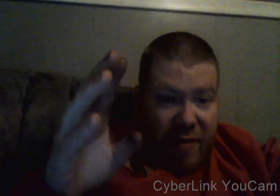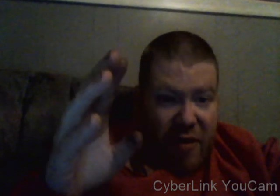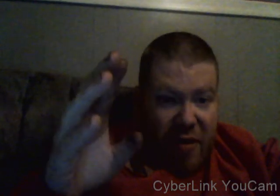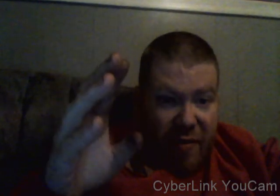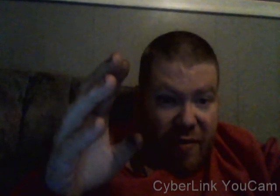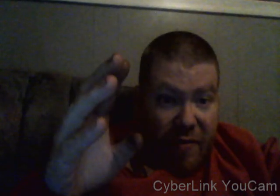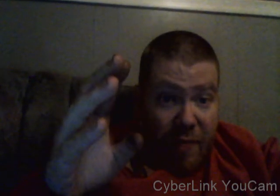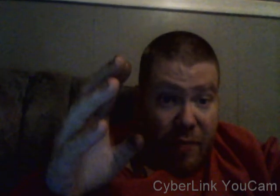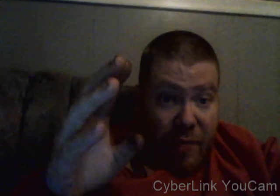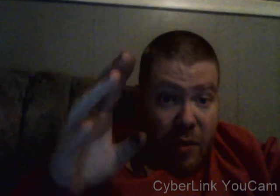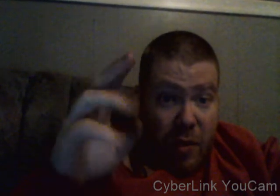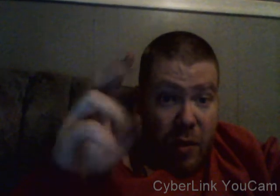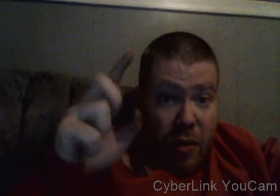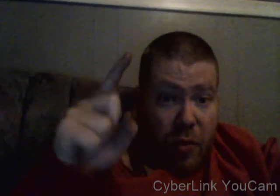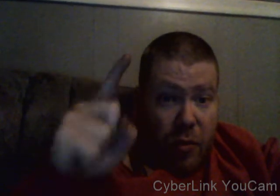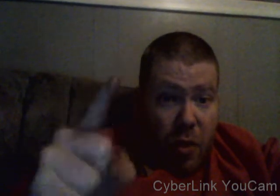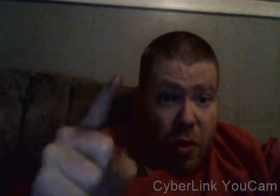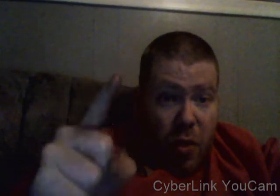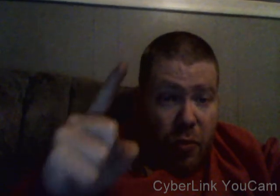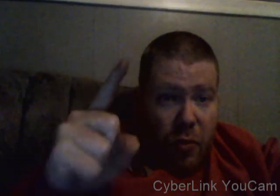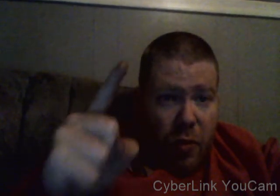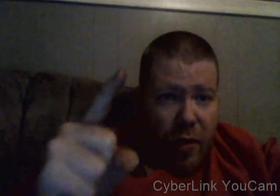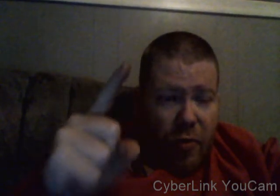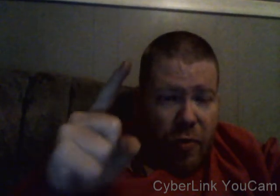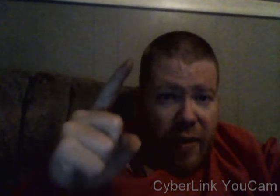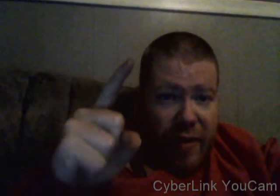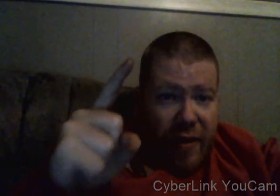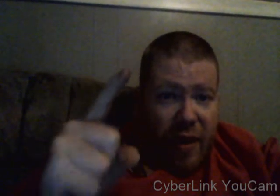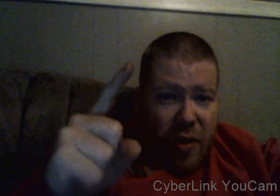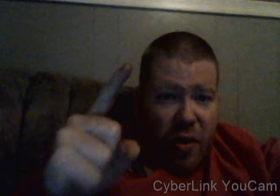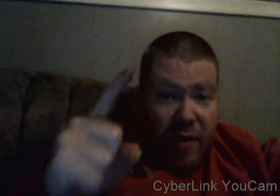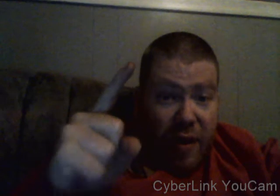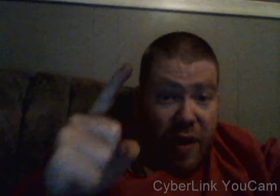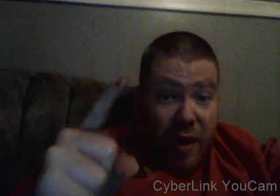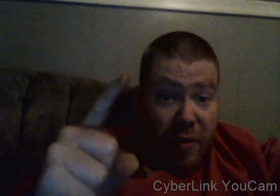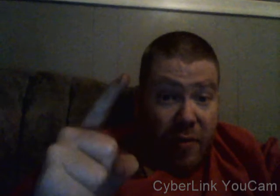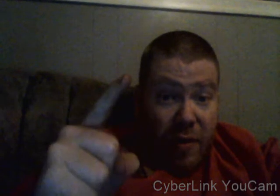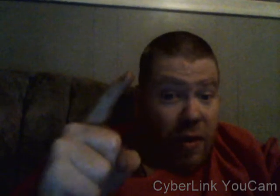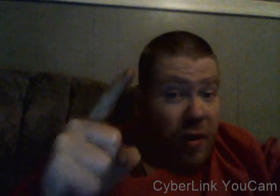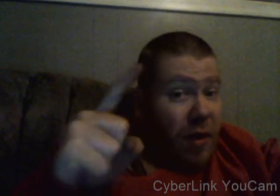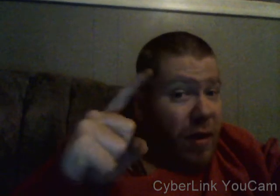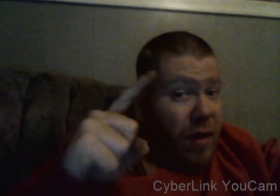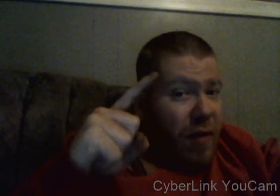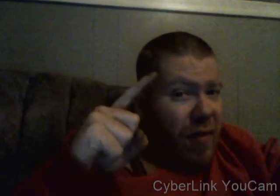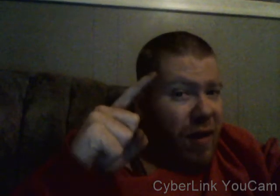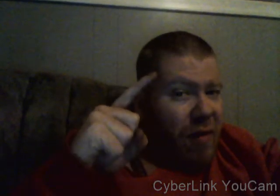serious don't watch where the dead go to die it's not